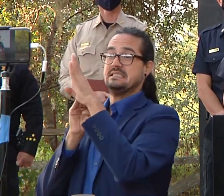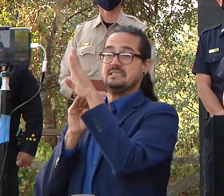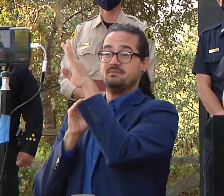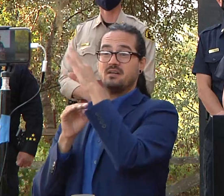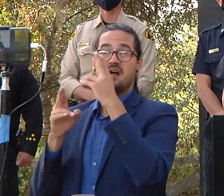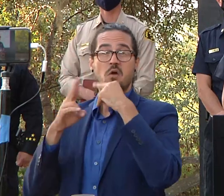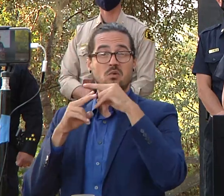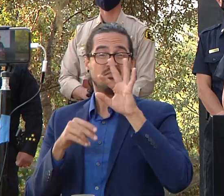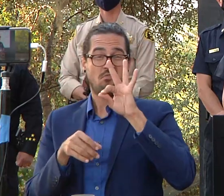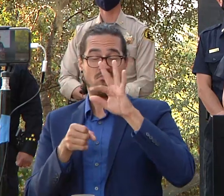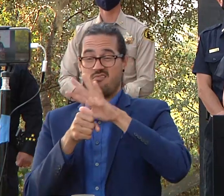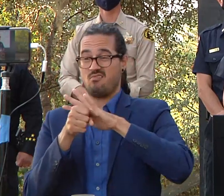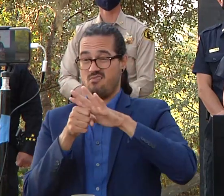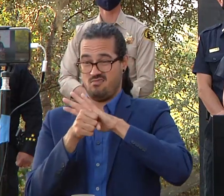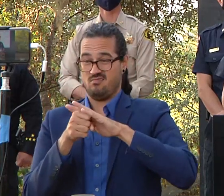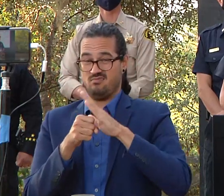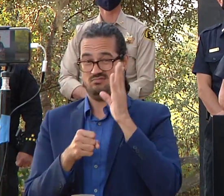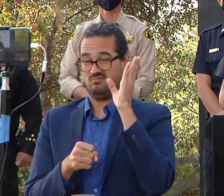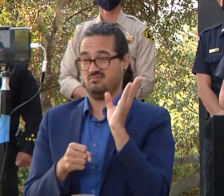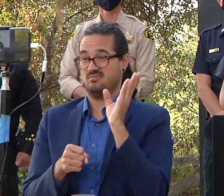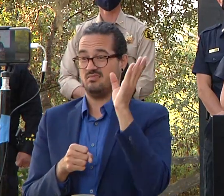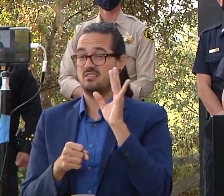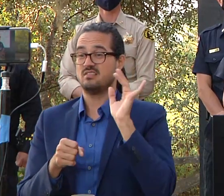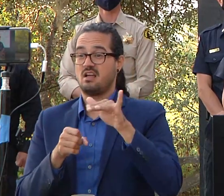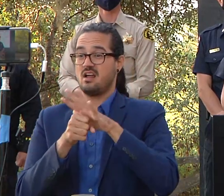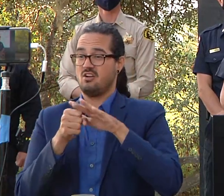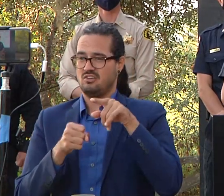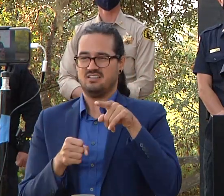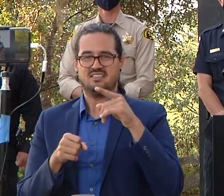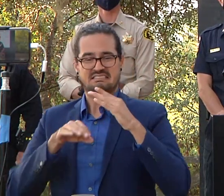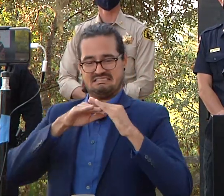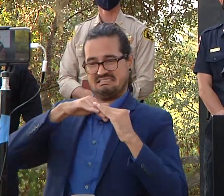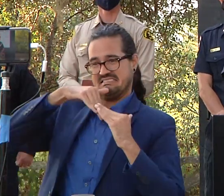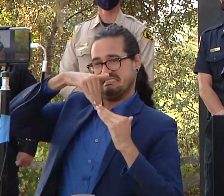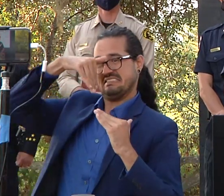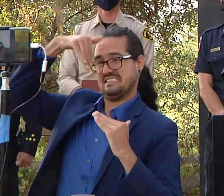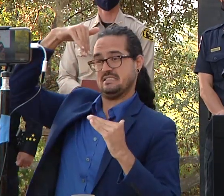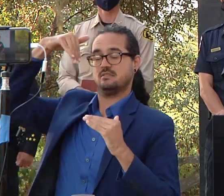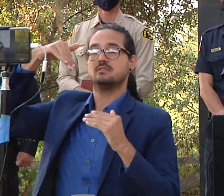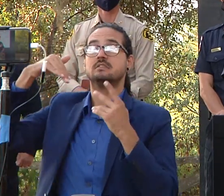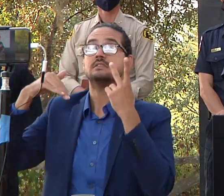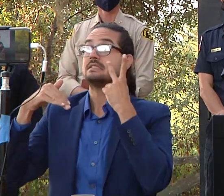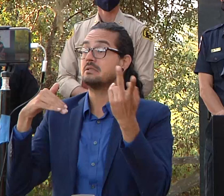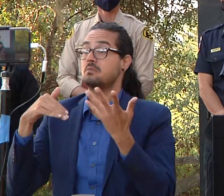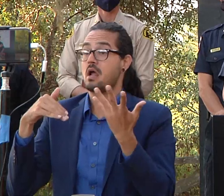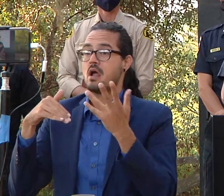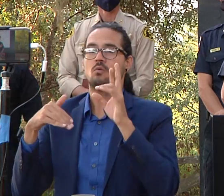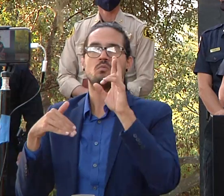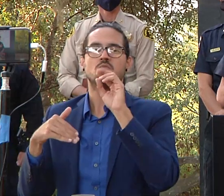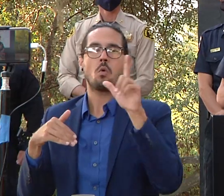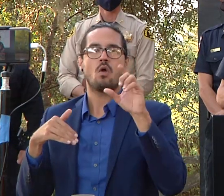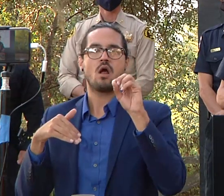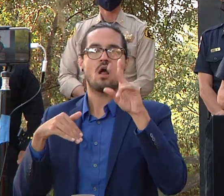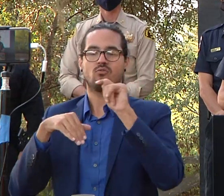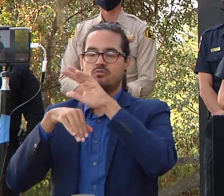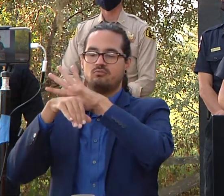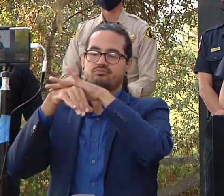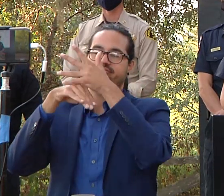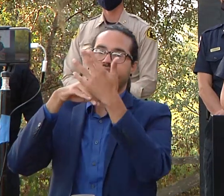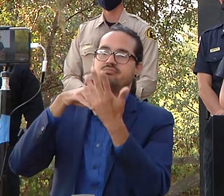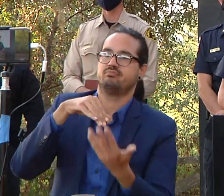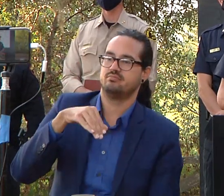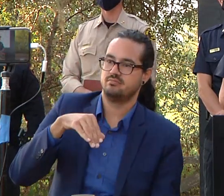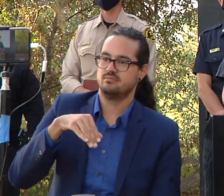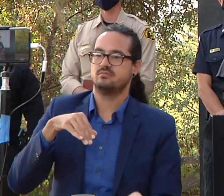very very steep terrain we're seeing what's called rollout so again on steep terrain you have uh burn material